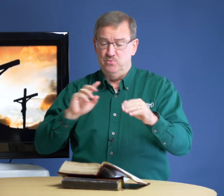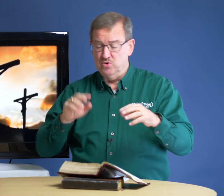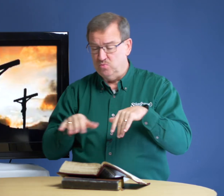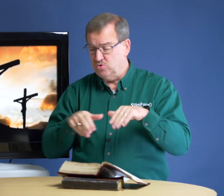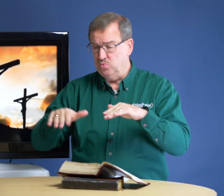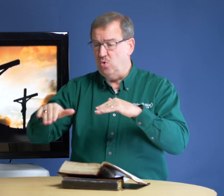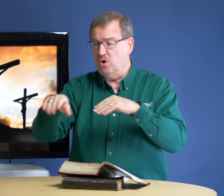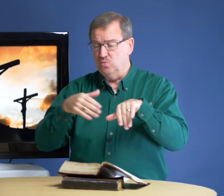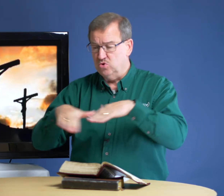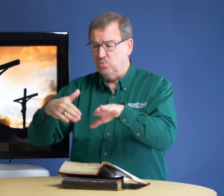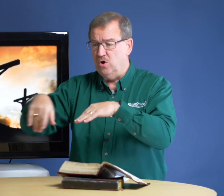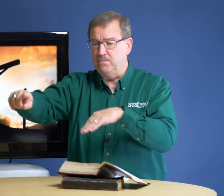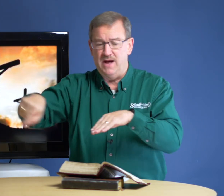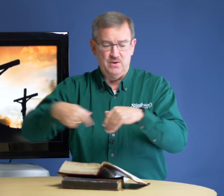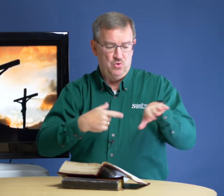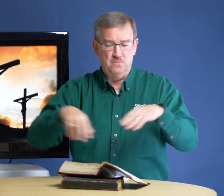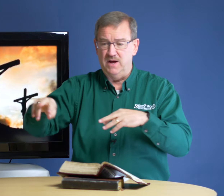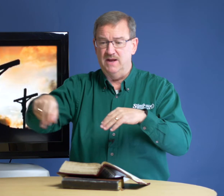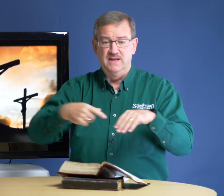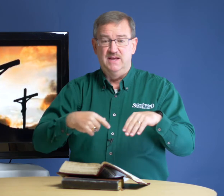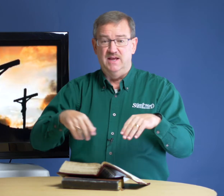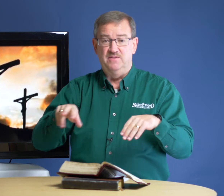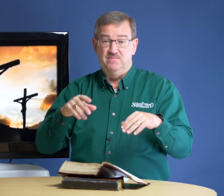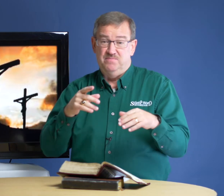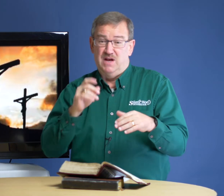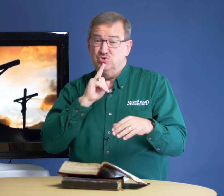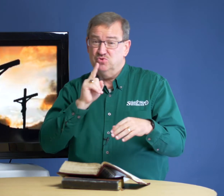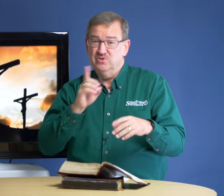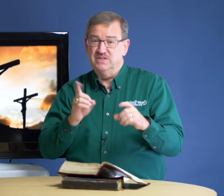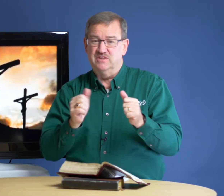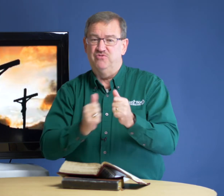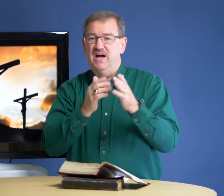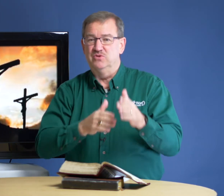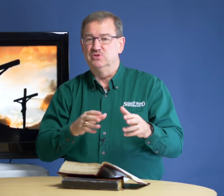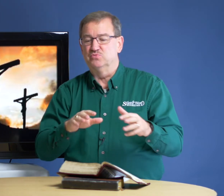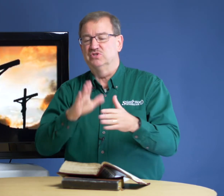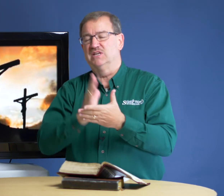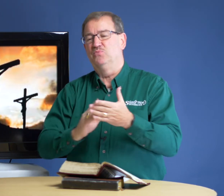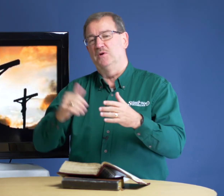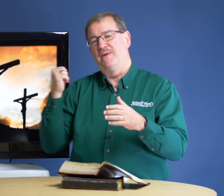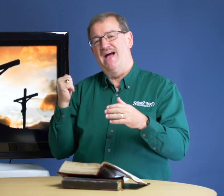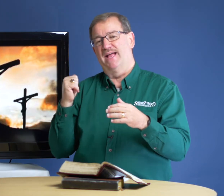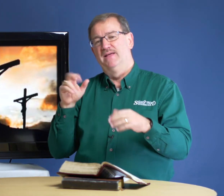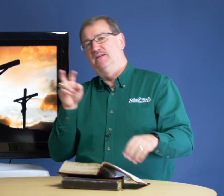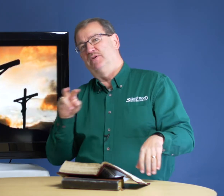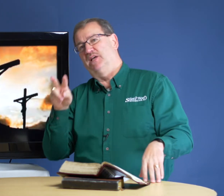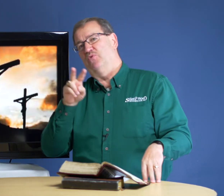could walk by and walk by. And I'm sure that the followers were somewhere back, but they were